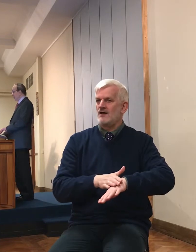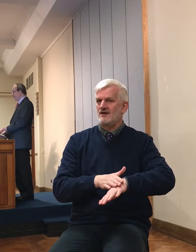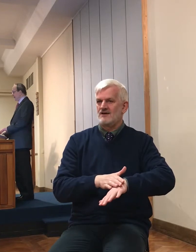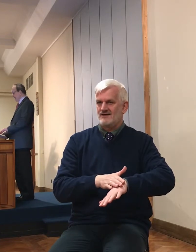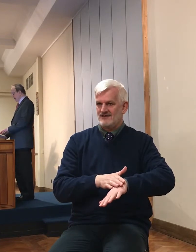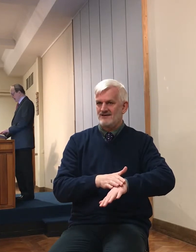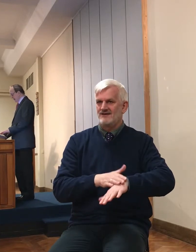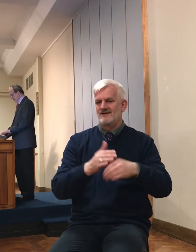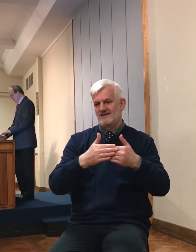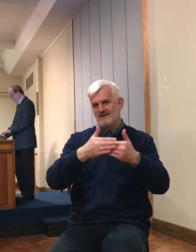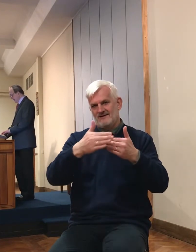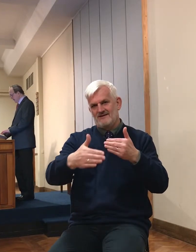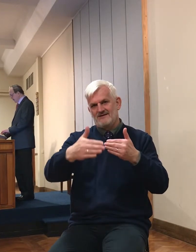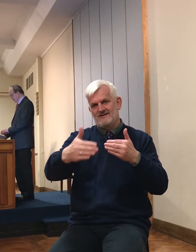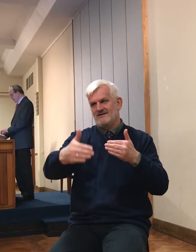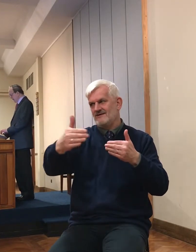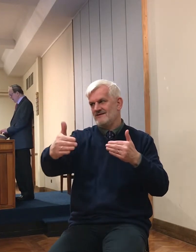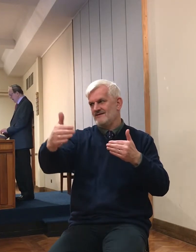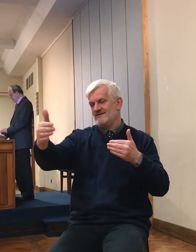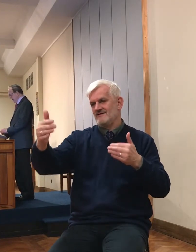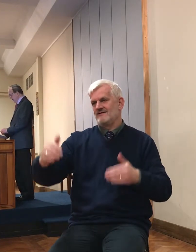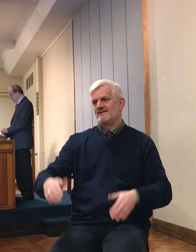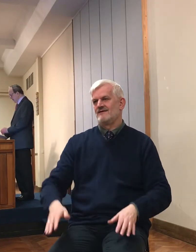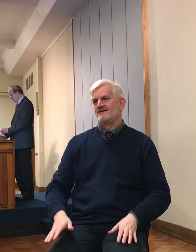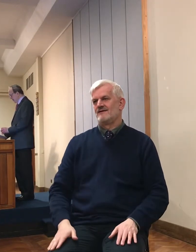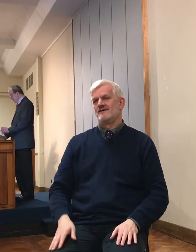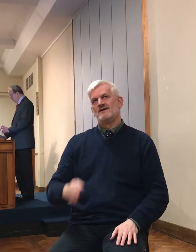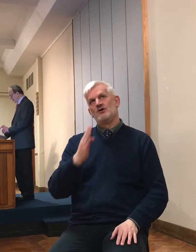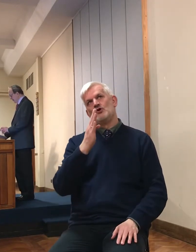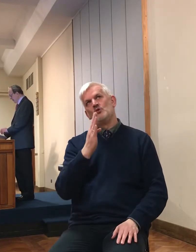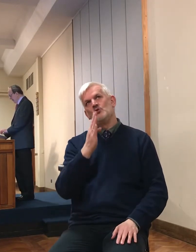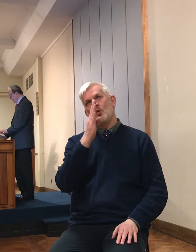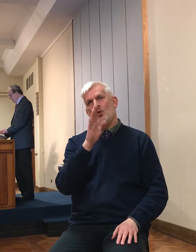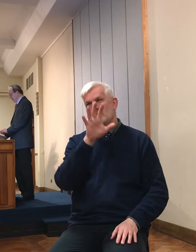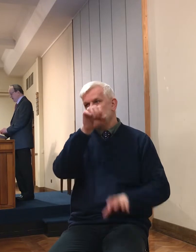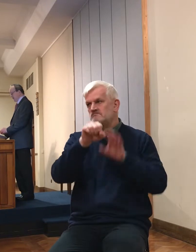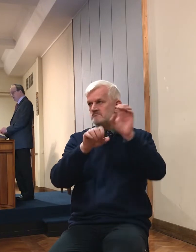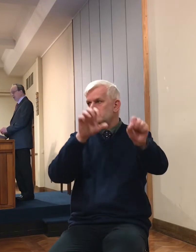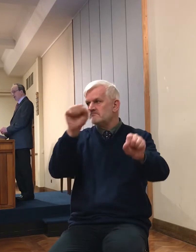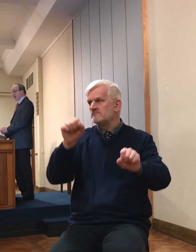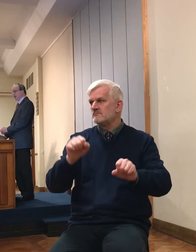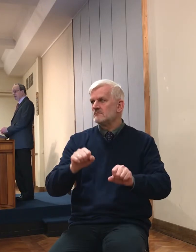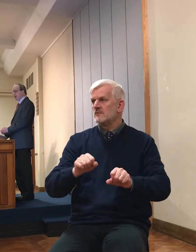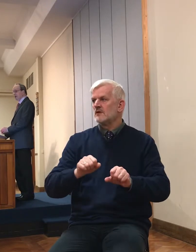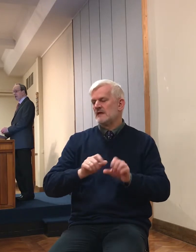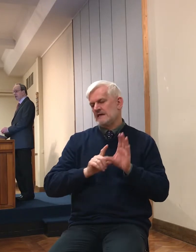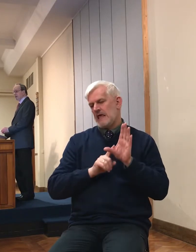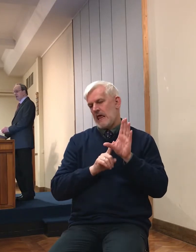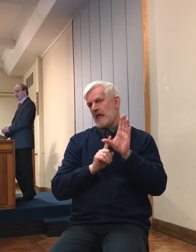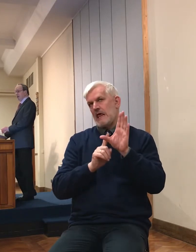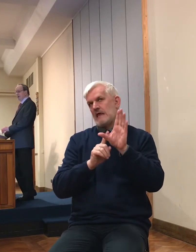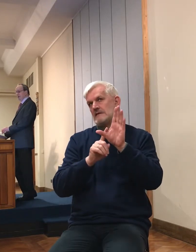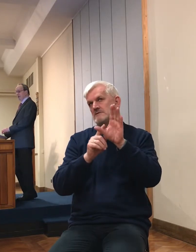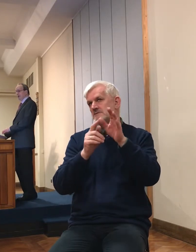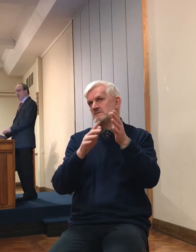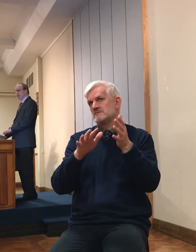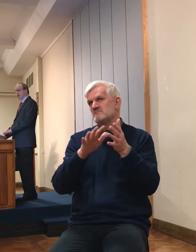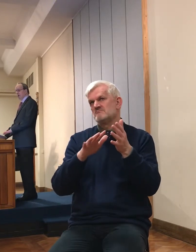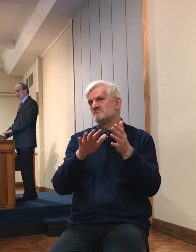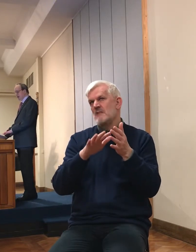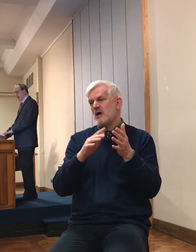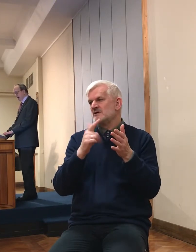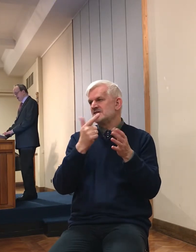slowly. And what takes place in the northern conquest takes a number of years, up to seven,